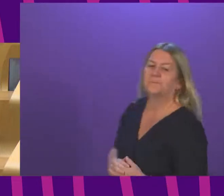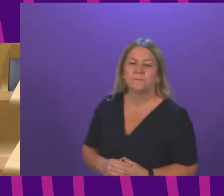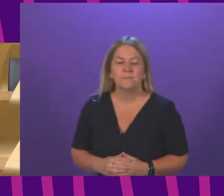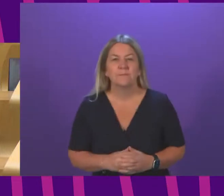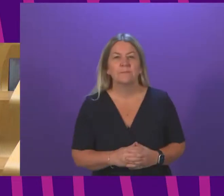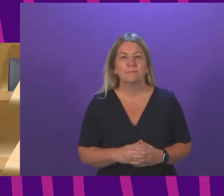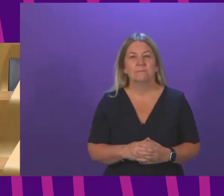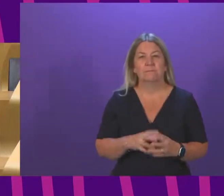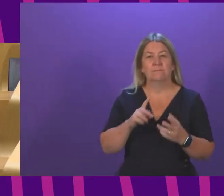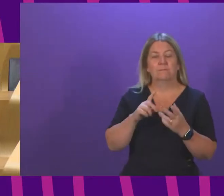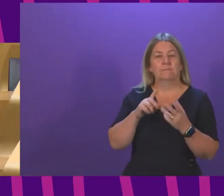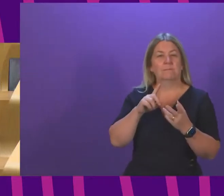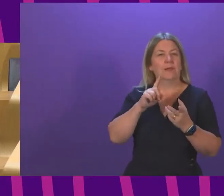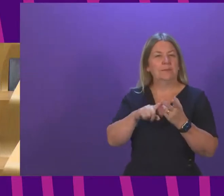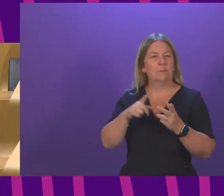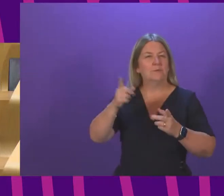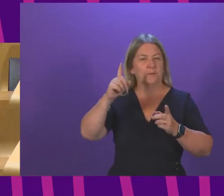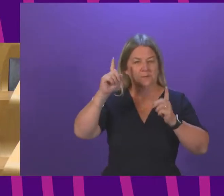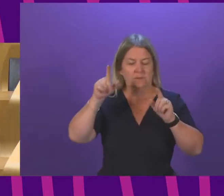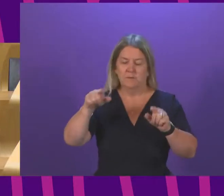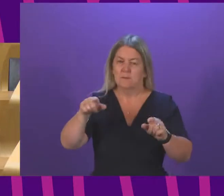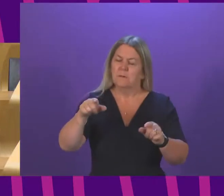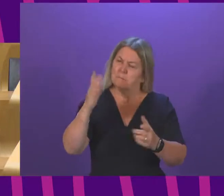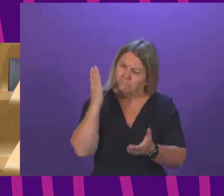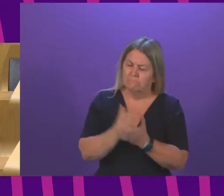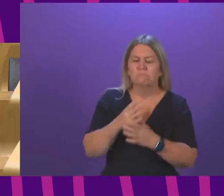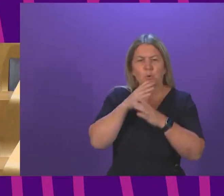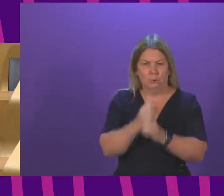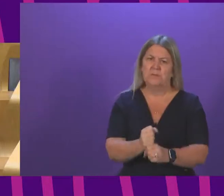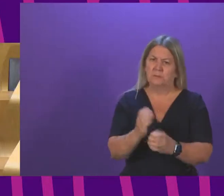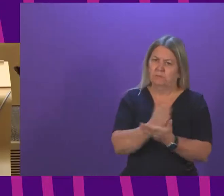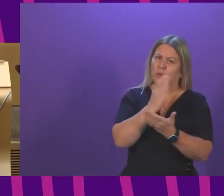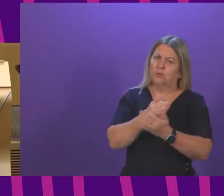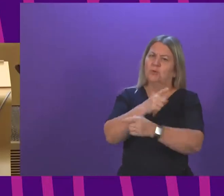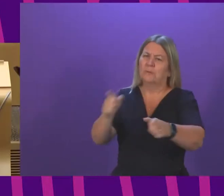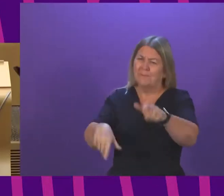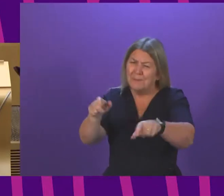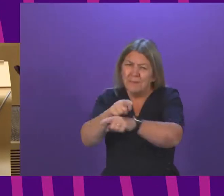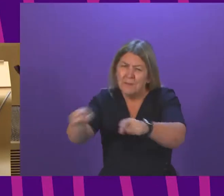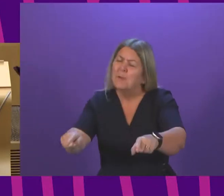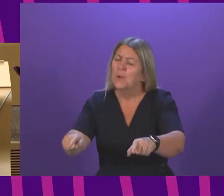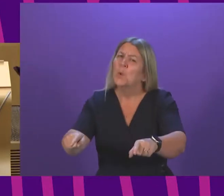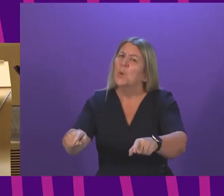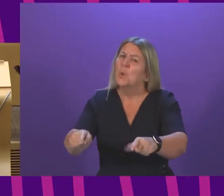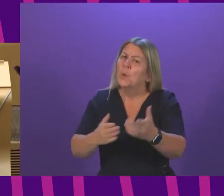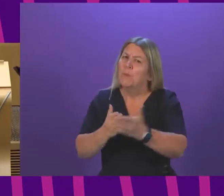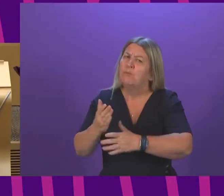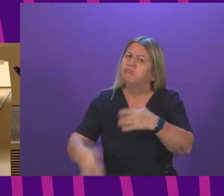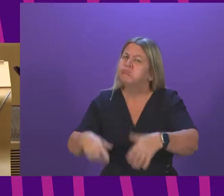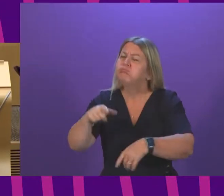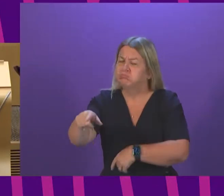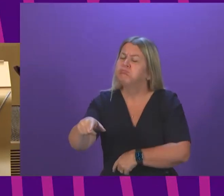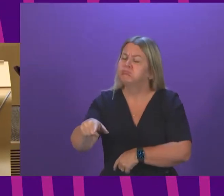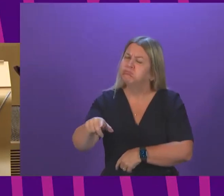voices of all victims are heard, and that is precisely why the Government took the step, despite there having been a number of different initiatives